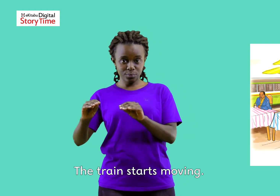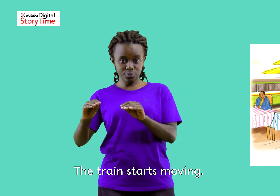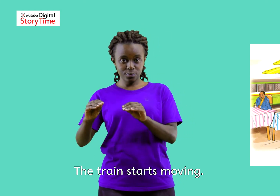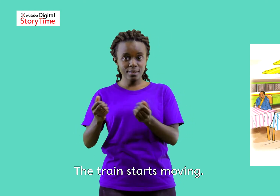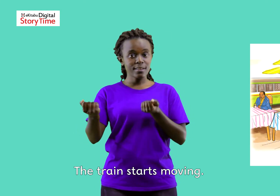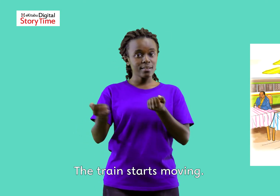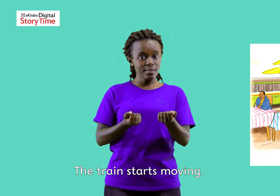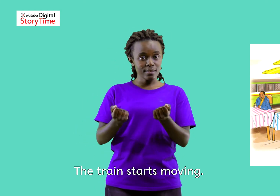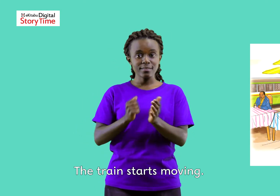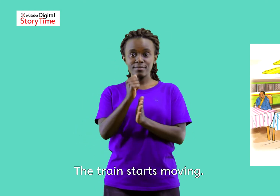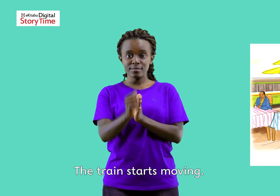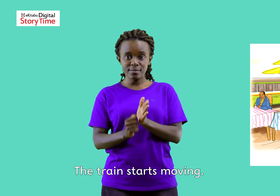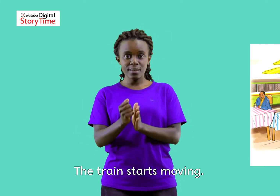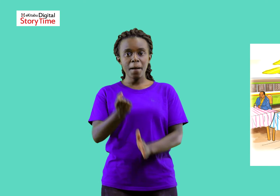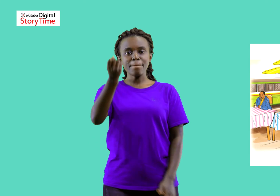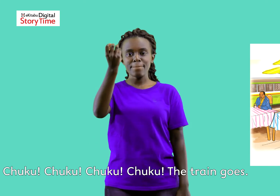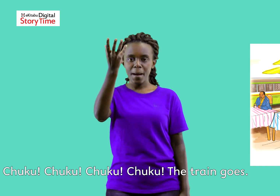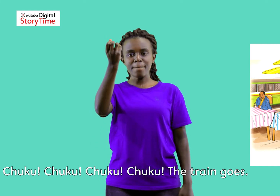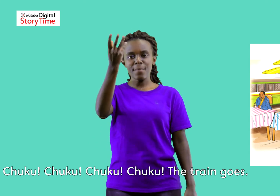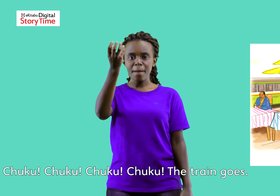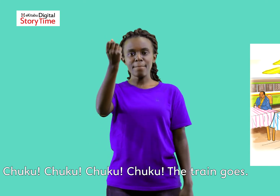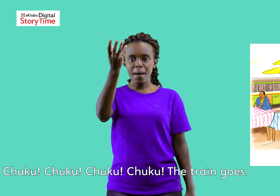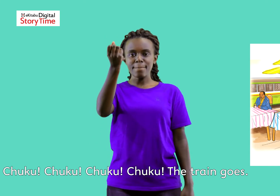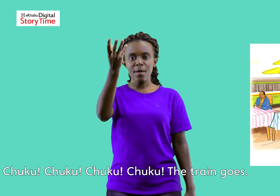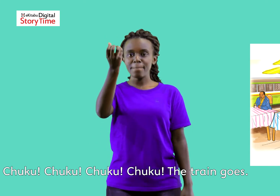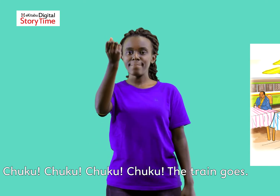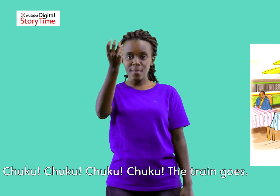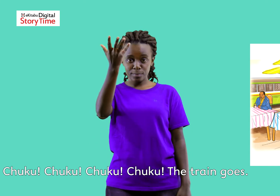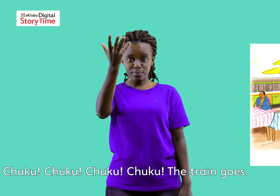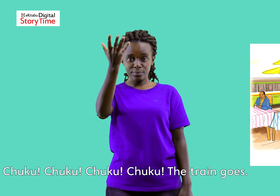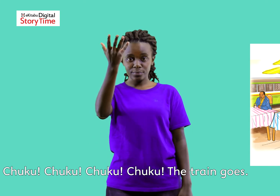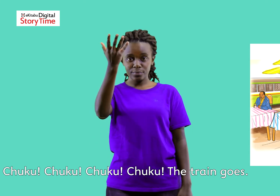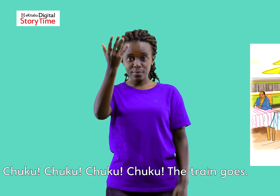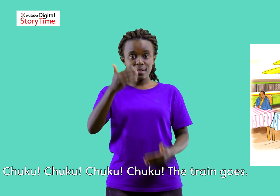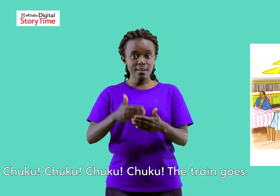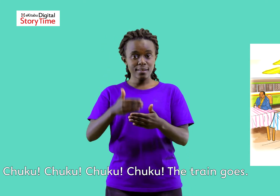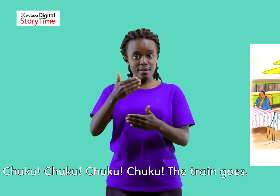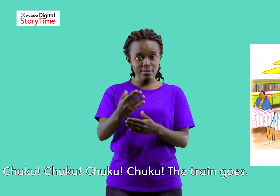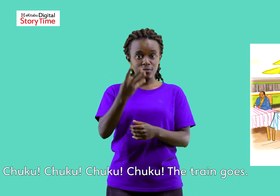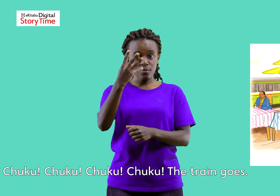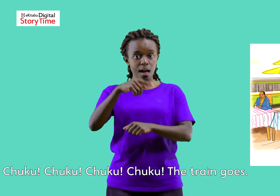The train starts moving. Chuku, chuku, chuku, chuku, the train goes.